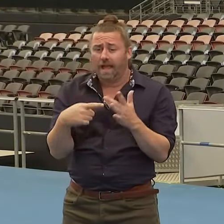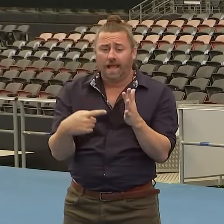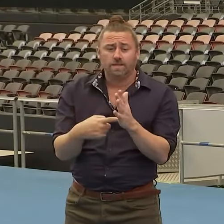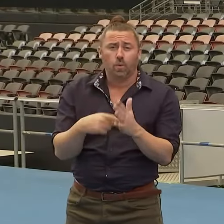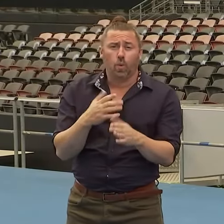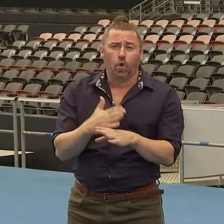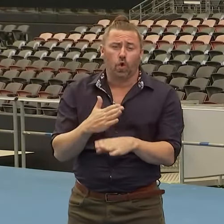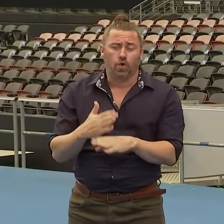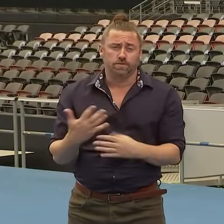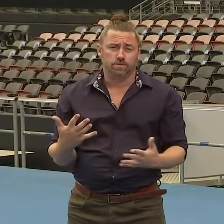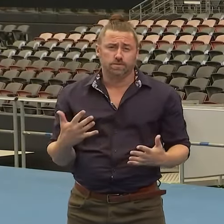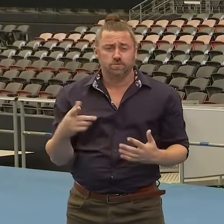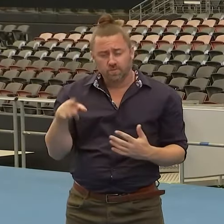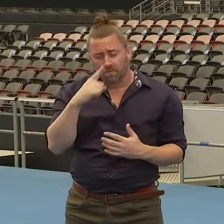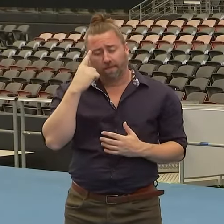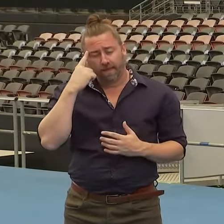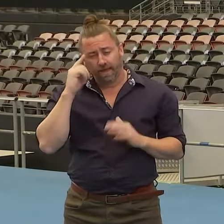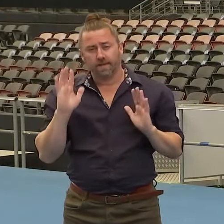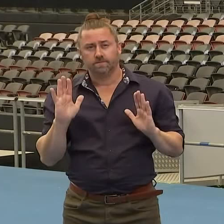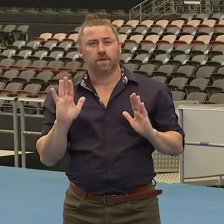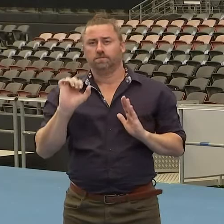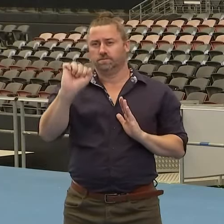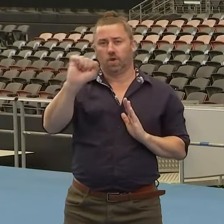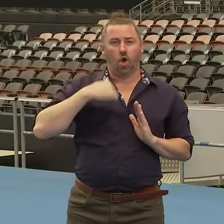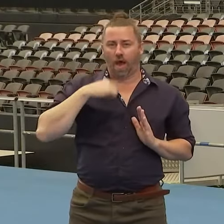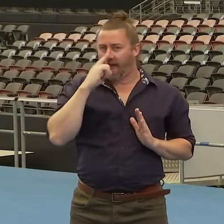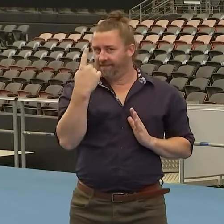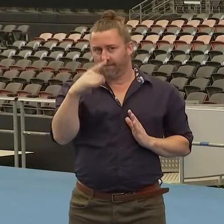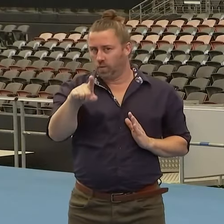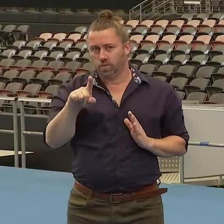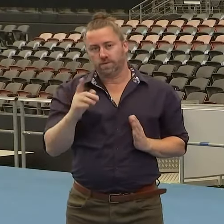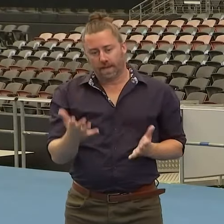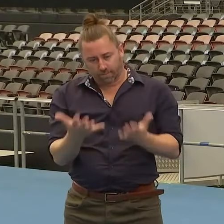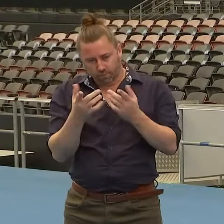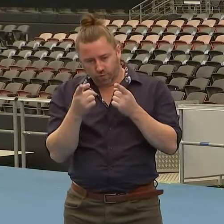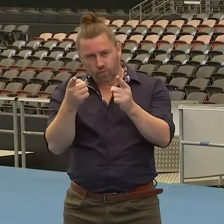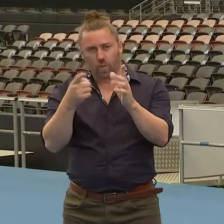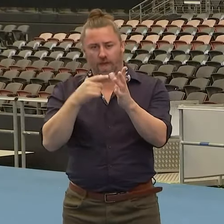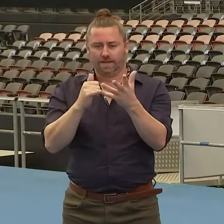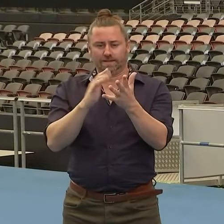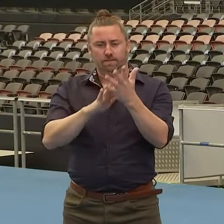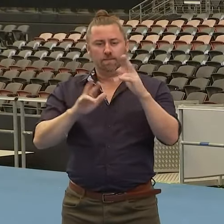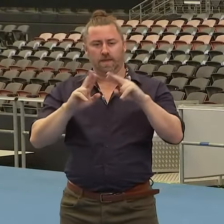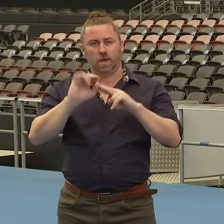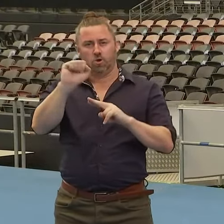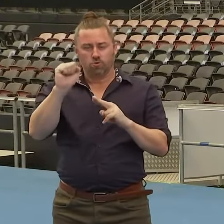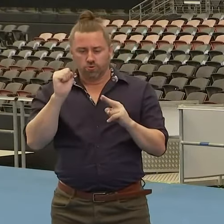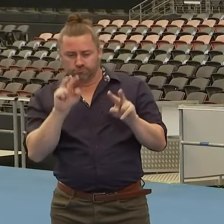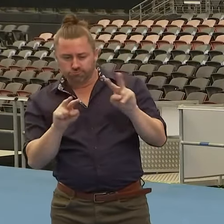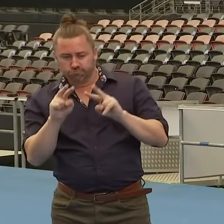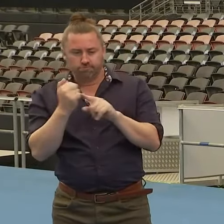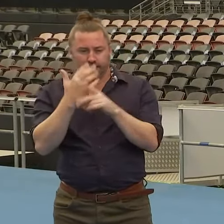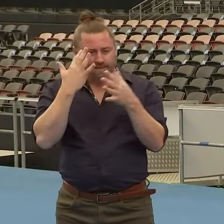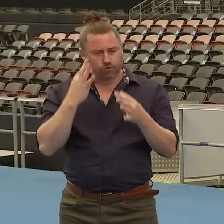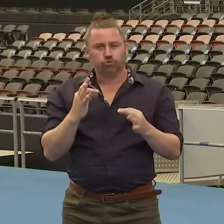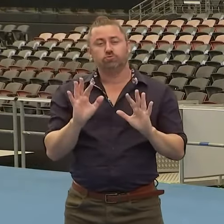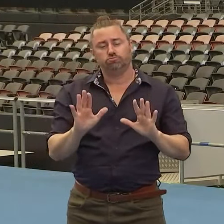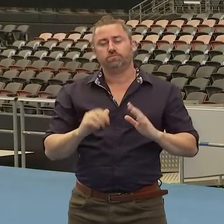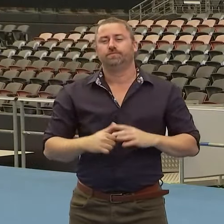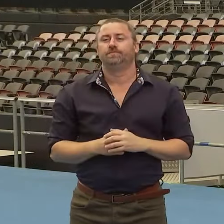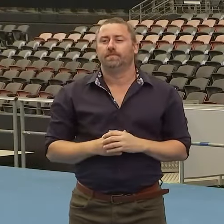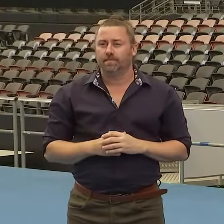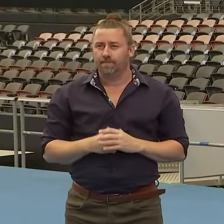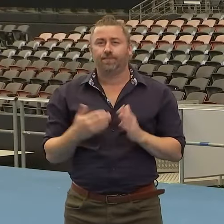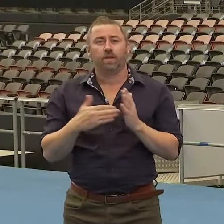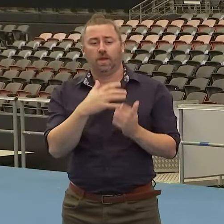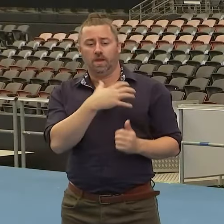So please think about that. But of course, it comes down to your choice about that. So that's good news. So today,